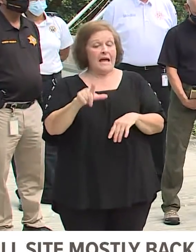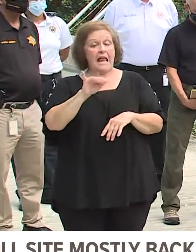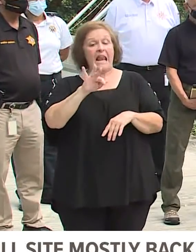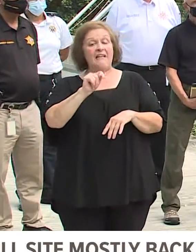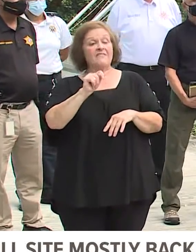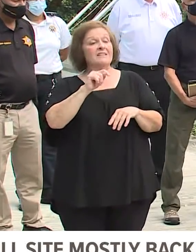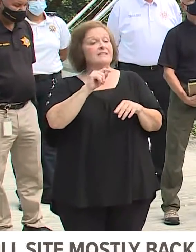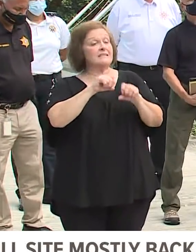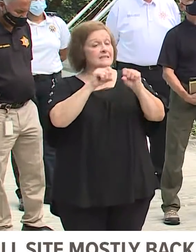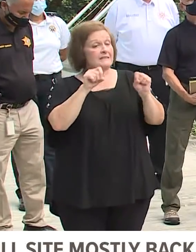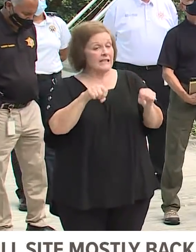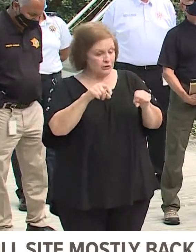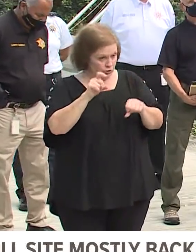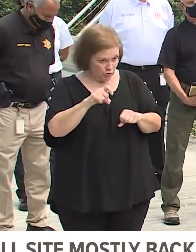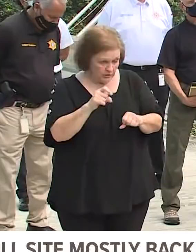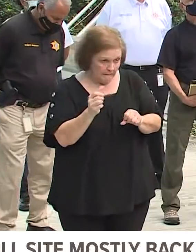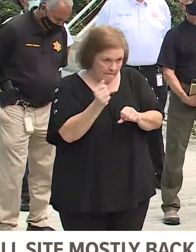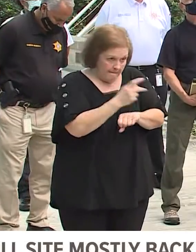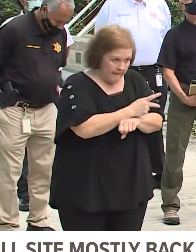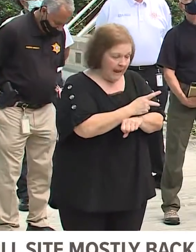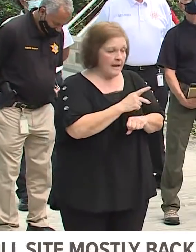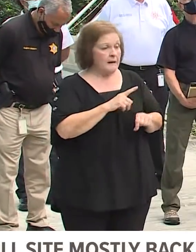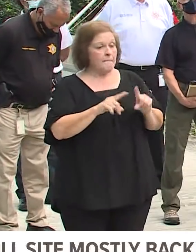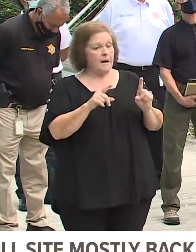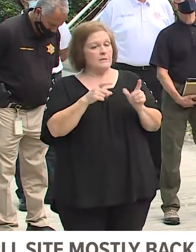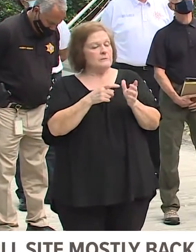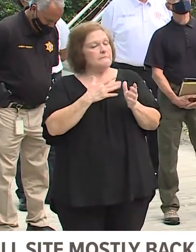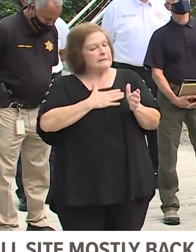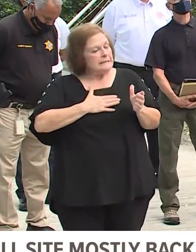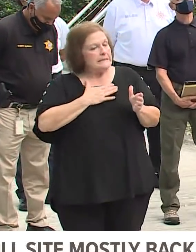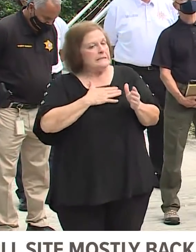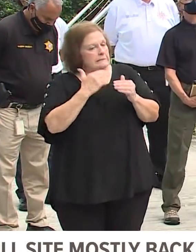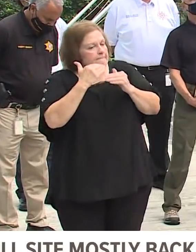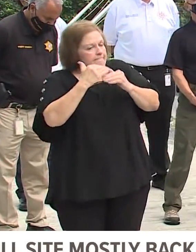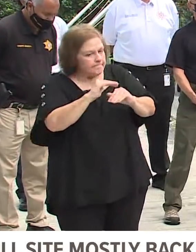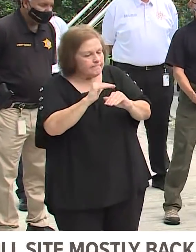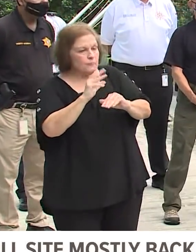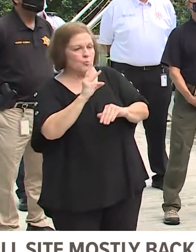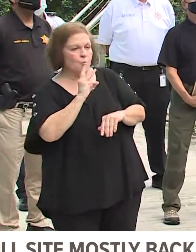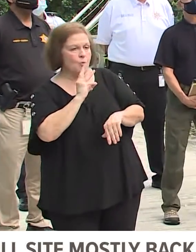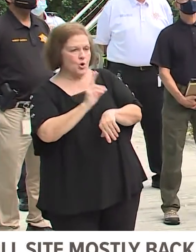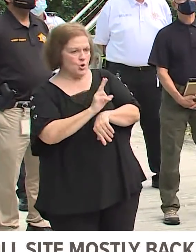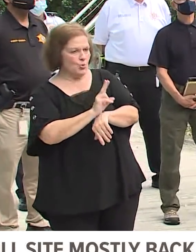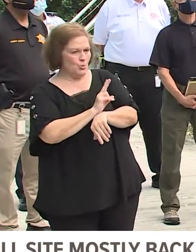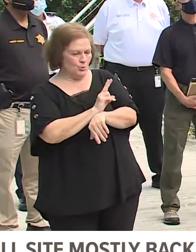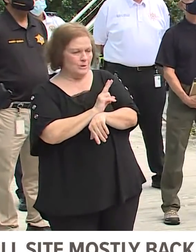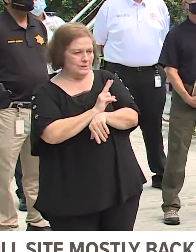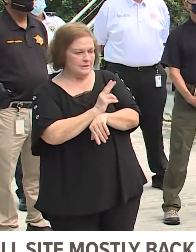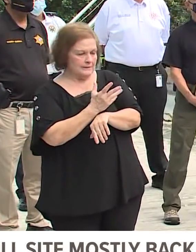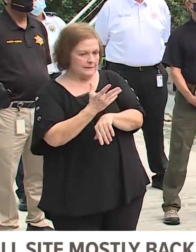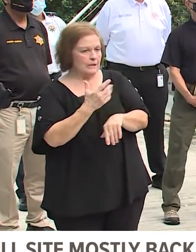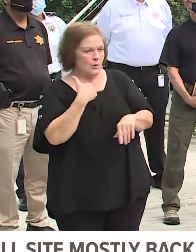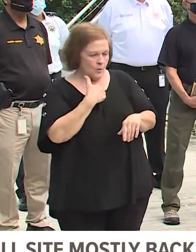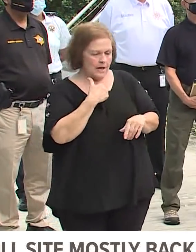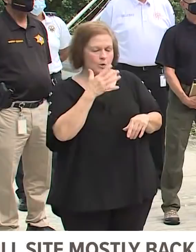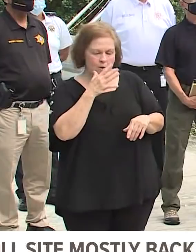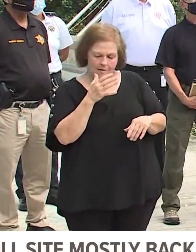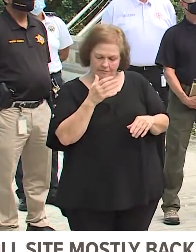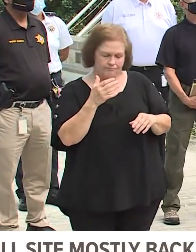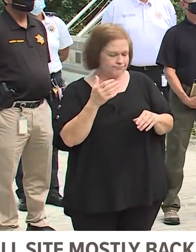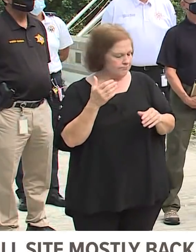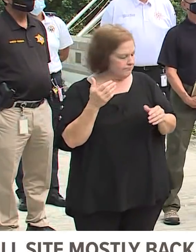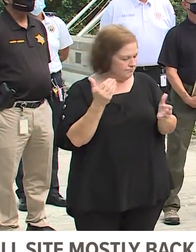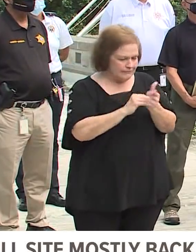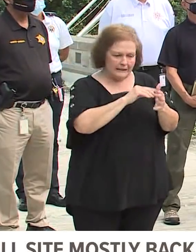back online but our message to the public is restrict your use of wastewater continuing as much as possible we're going to get the city back in shape